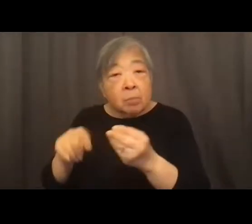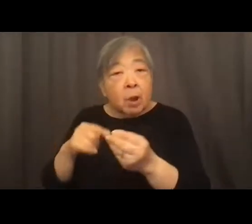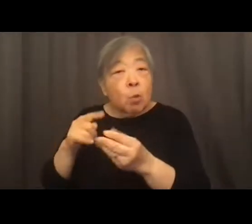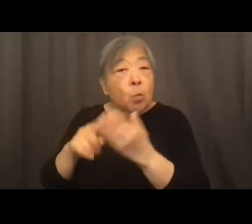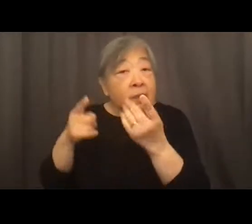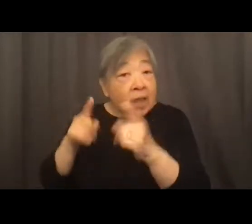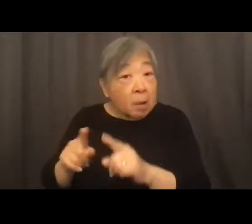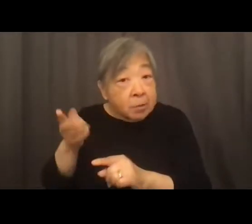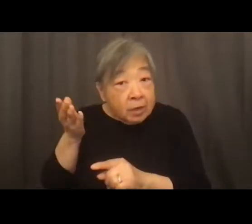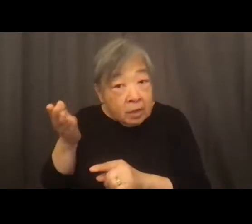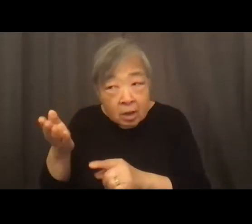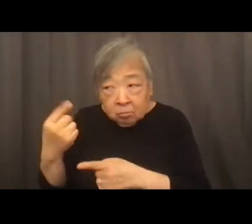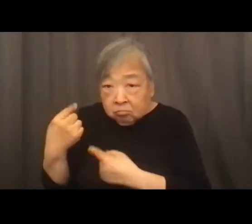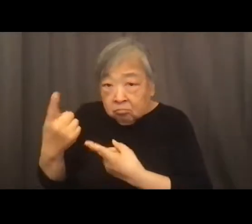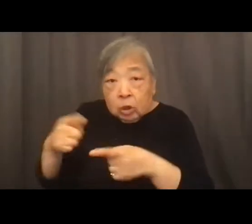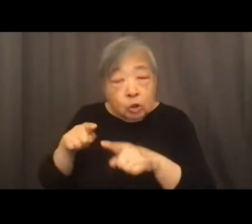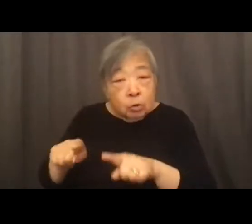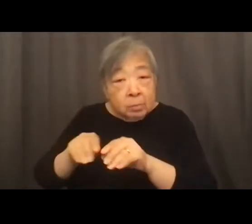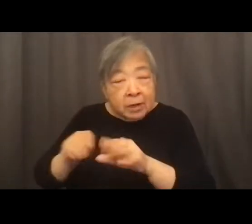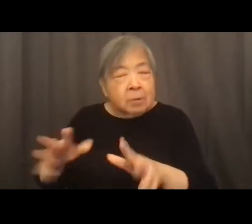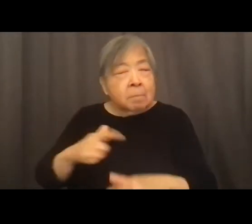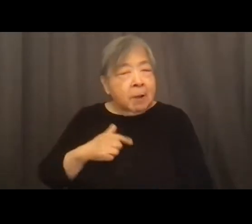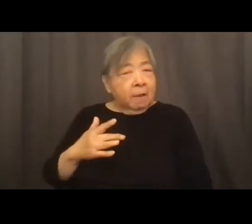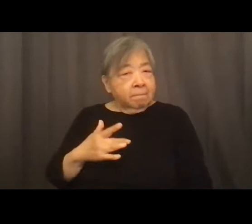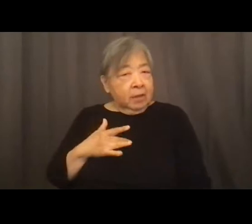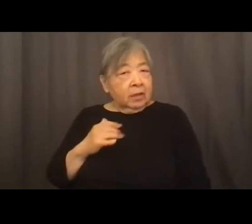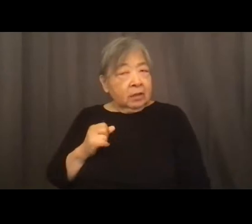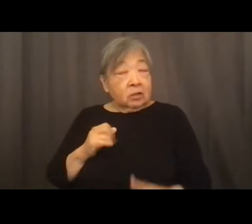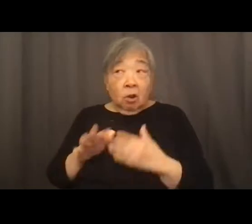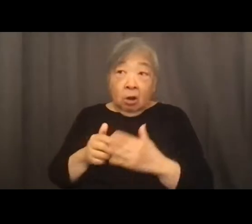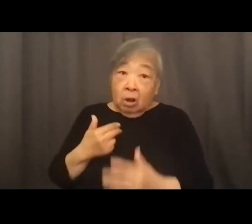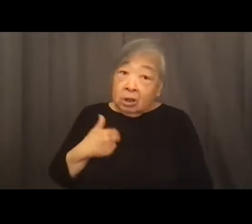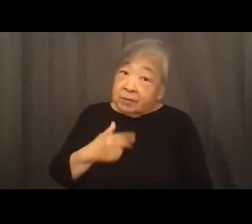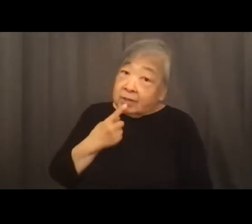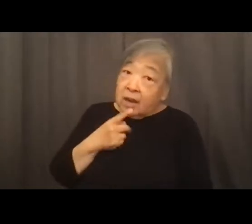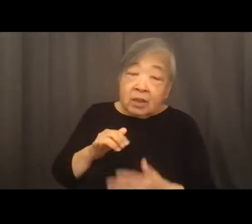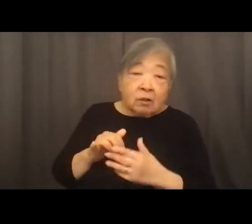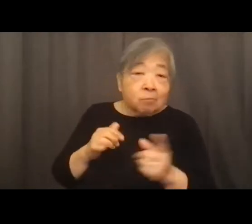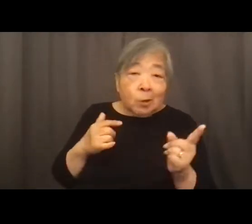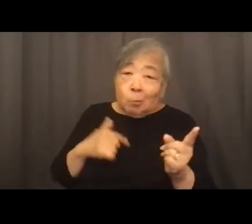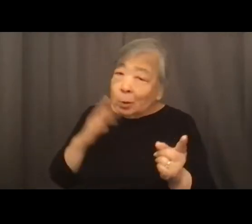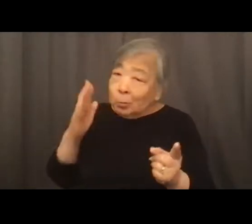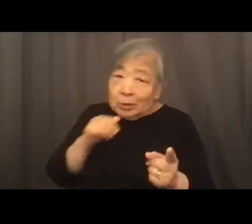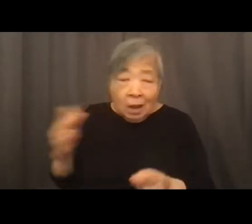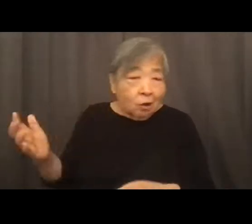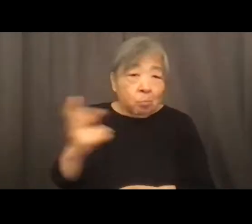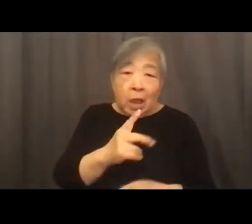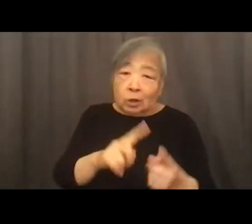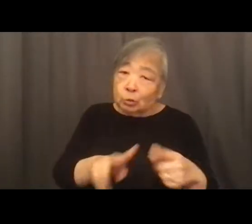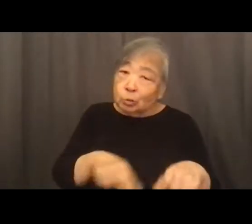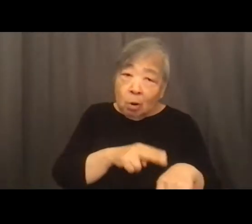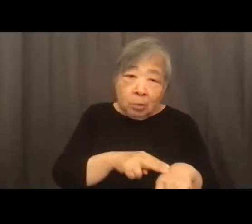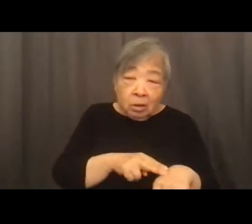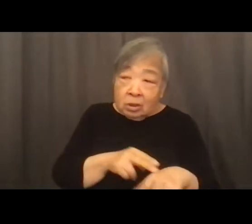occurring there during the pandemic. And, you know, my sense is that, as all of us keep saying, we're, we're not going to return back to normal. So these may be pieces